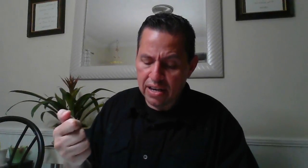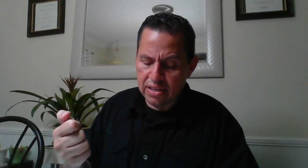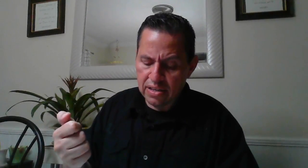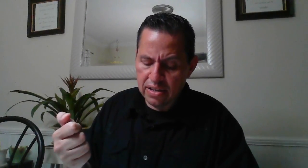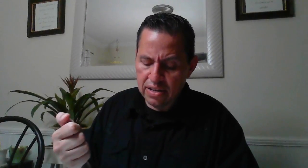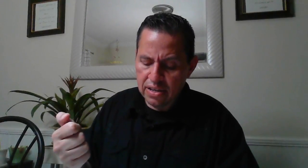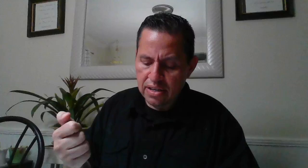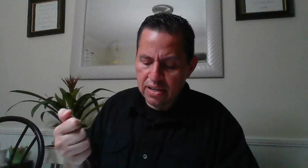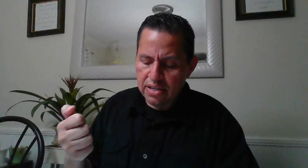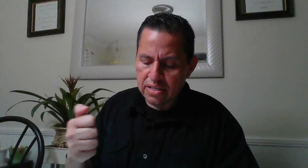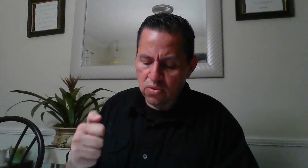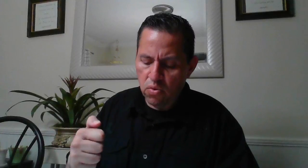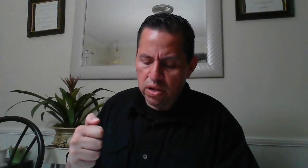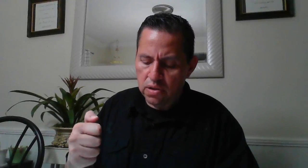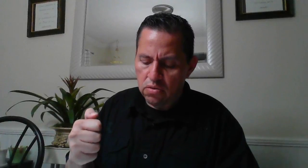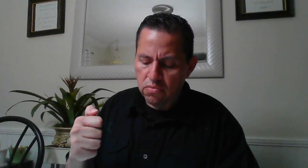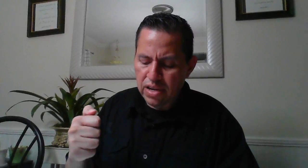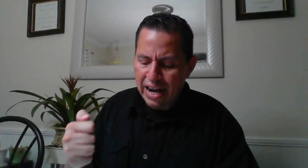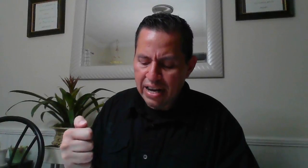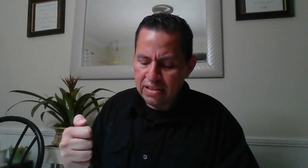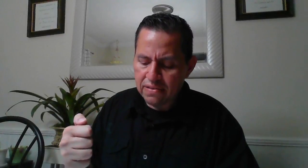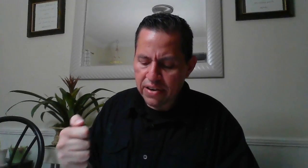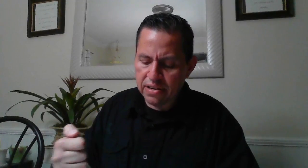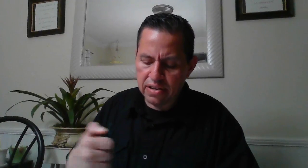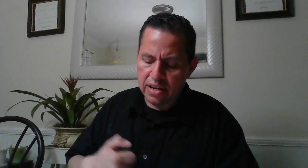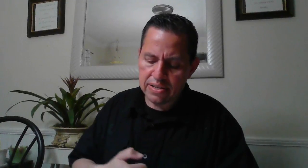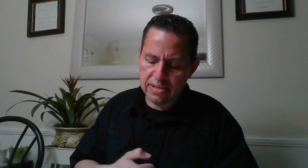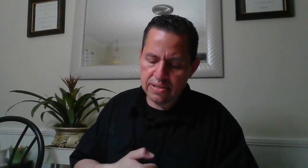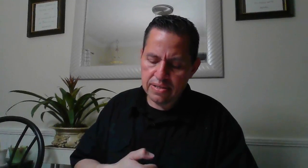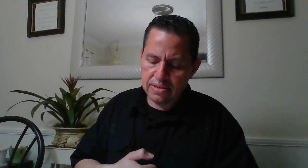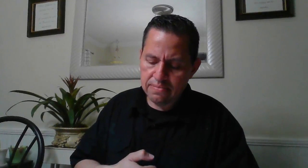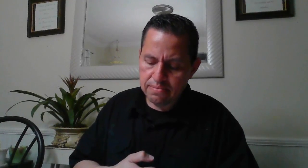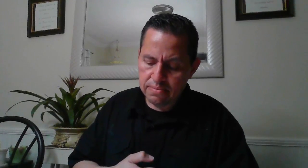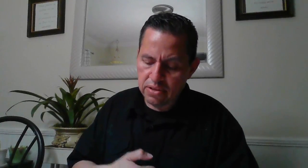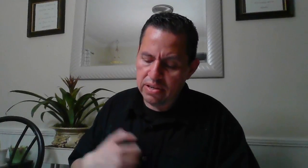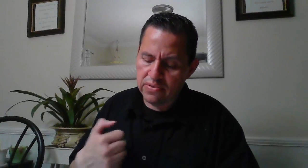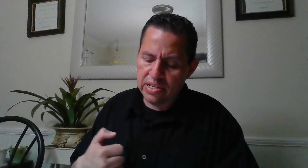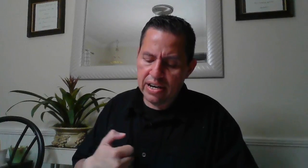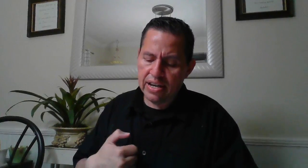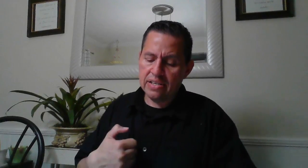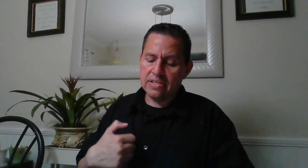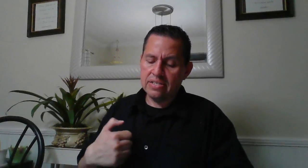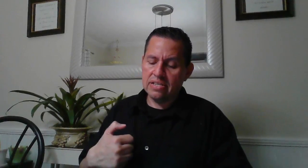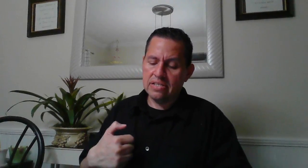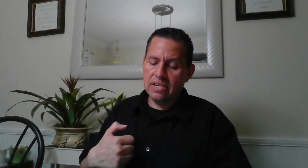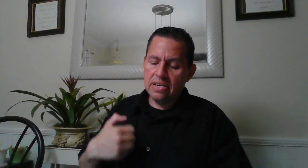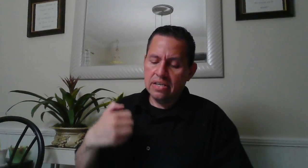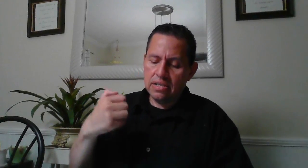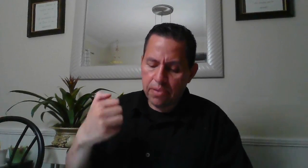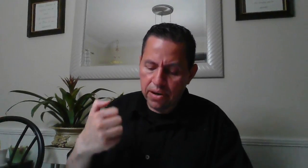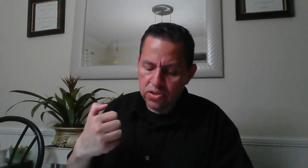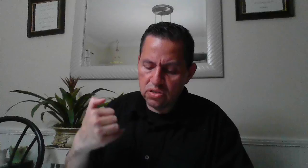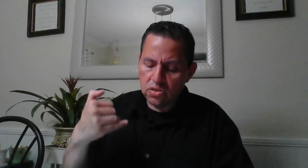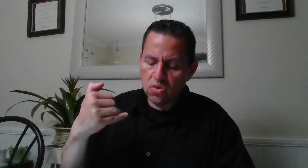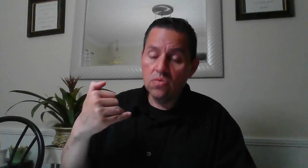is the one whom god recognizes so let's read that again it says the person who